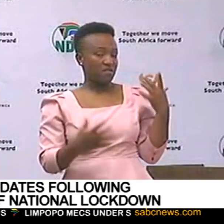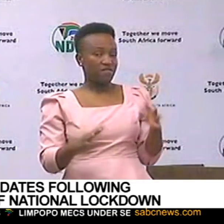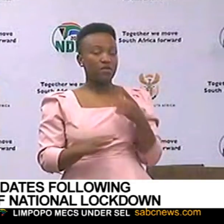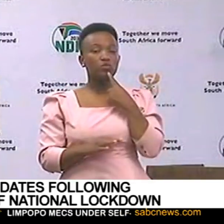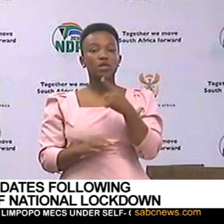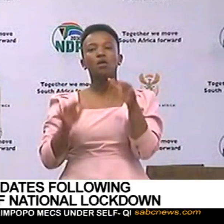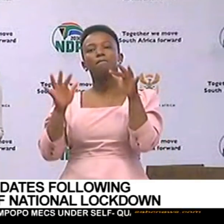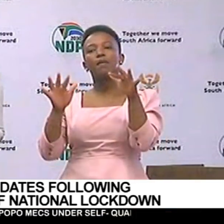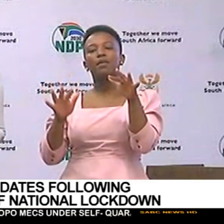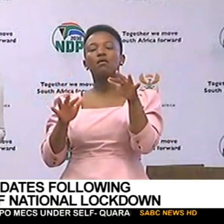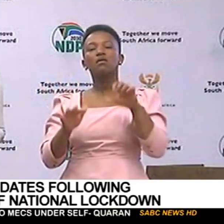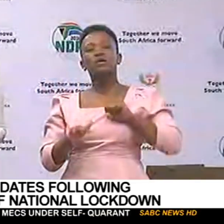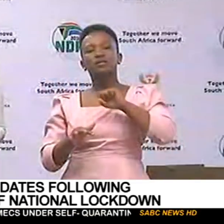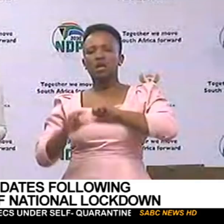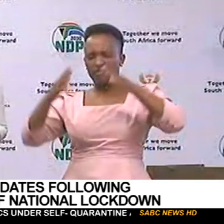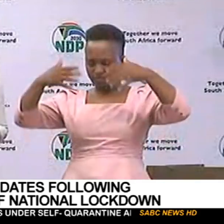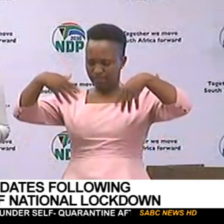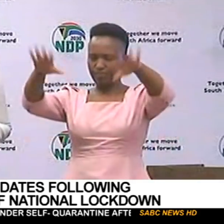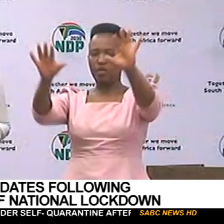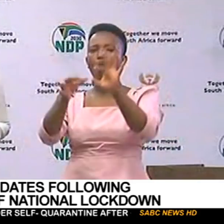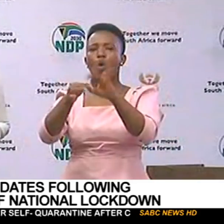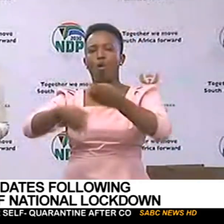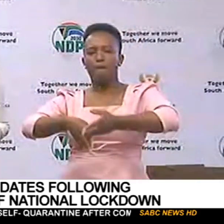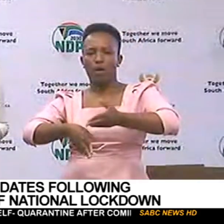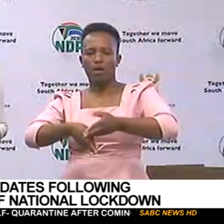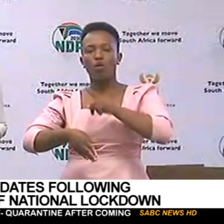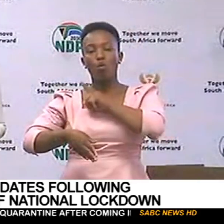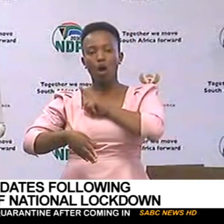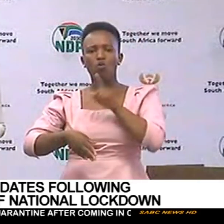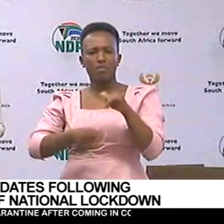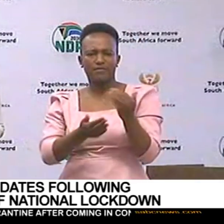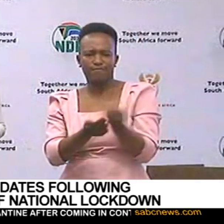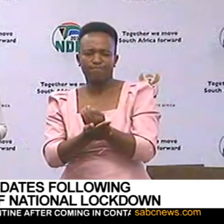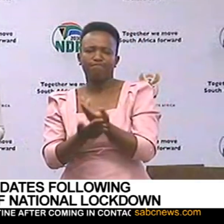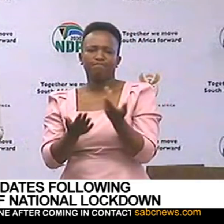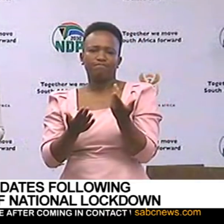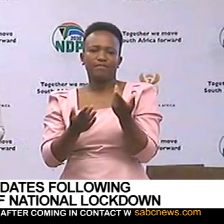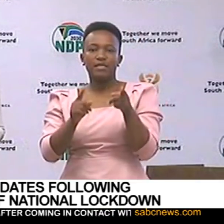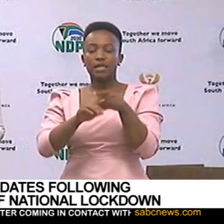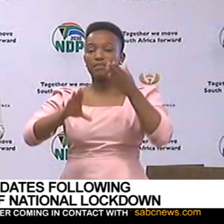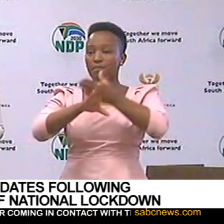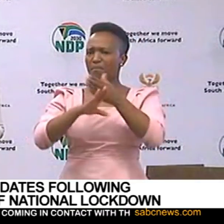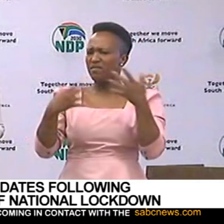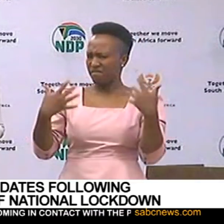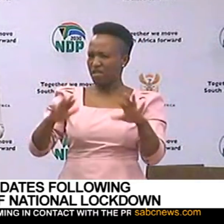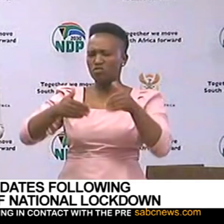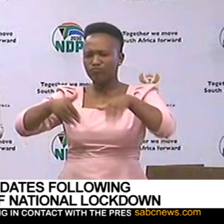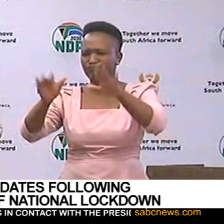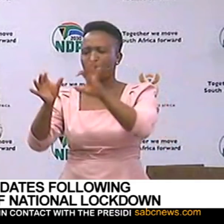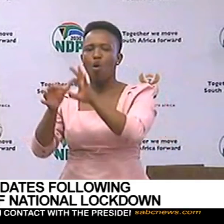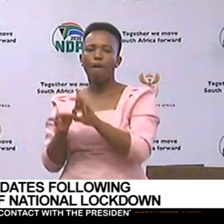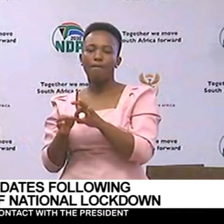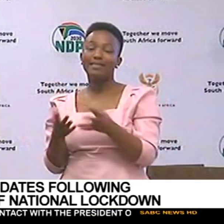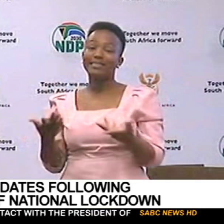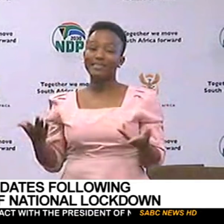public service to say, go and work from home because we need you safe. And the private sector has done so. And